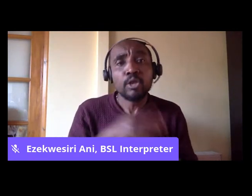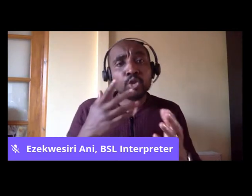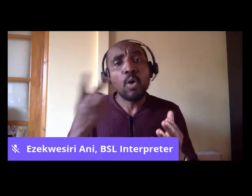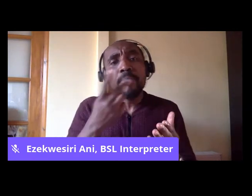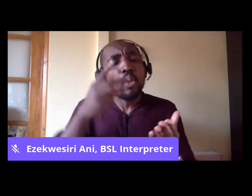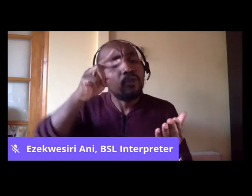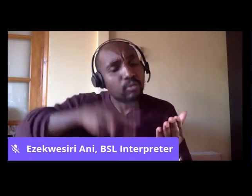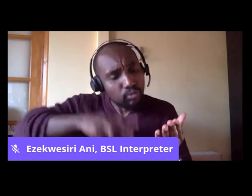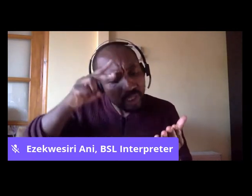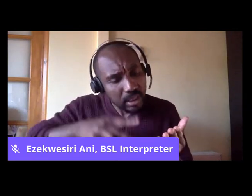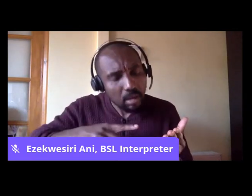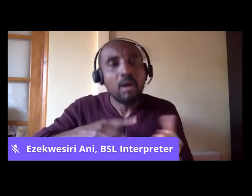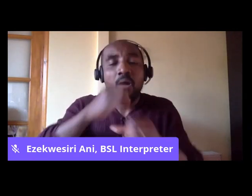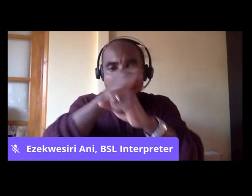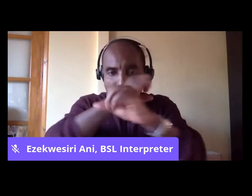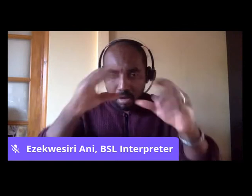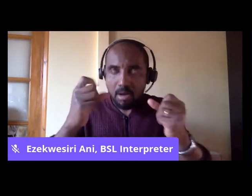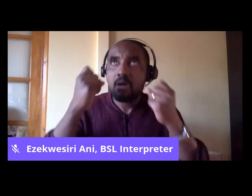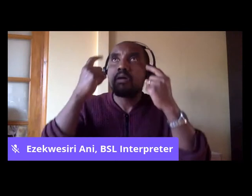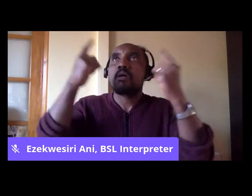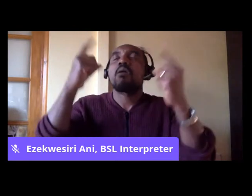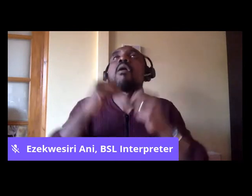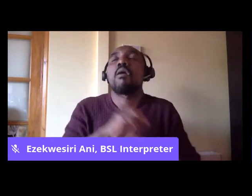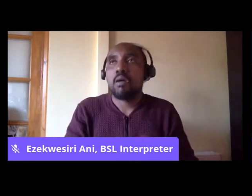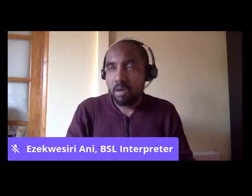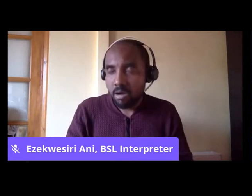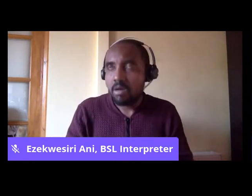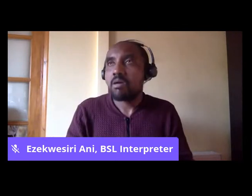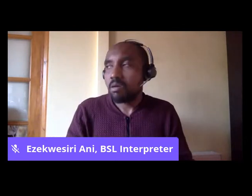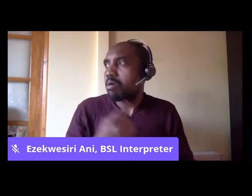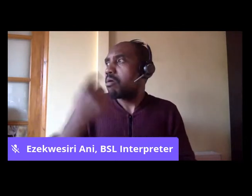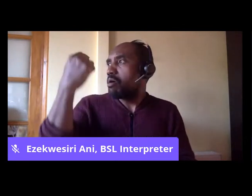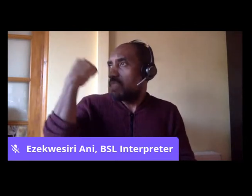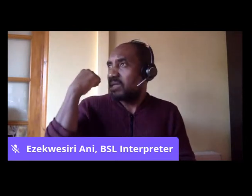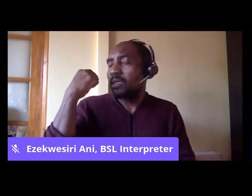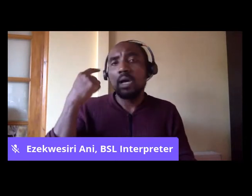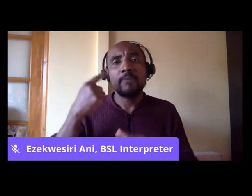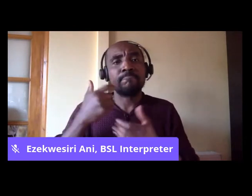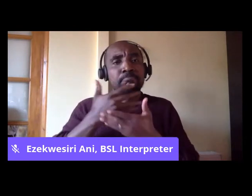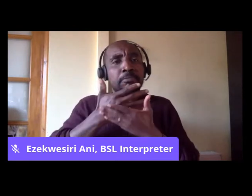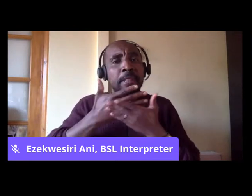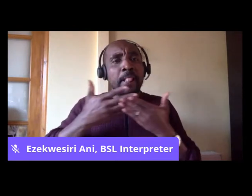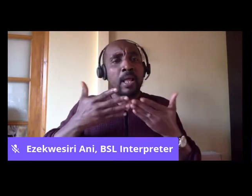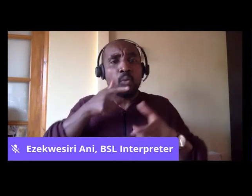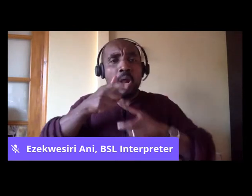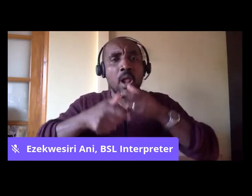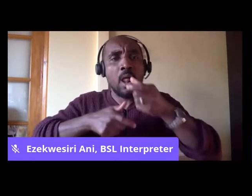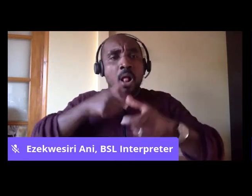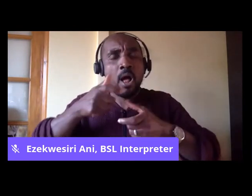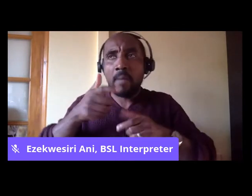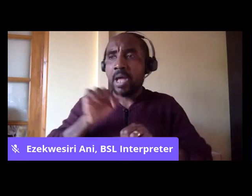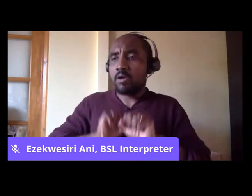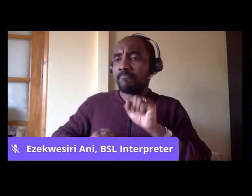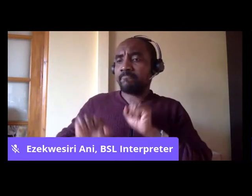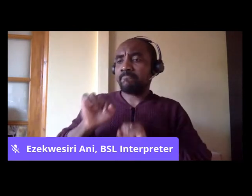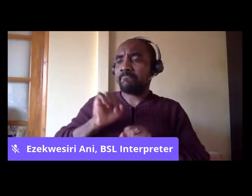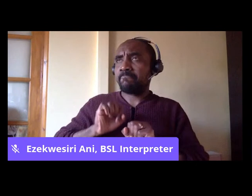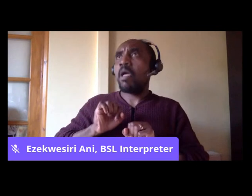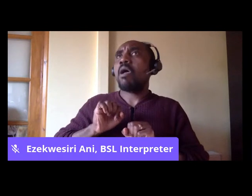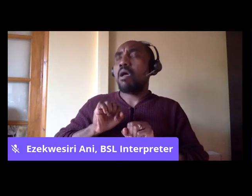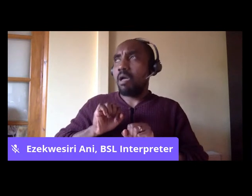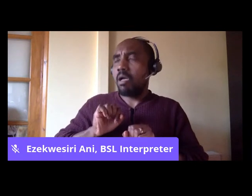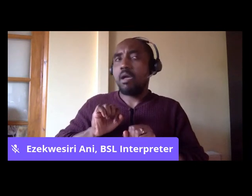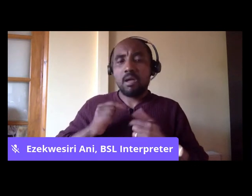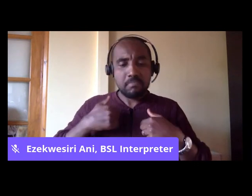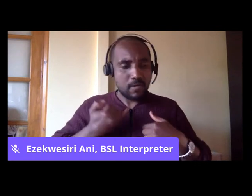you'll get an idea of how the rhetoric about denial changes and the very fact